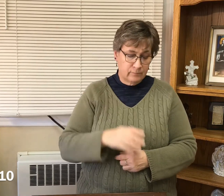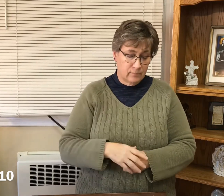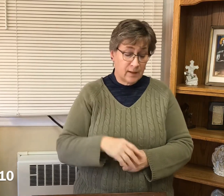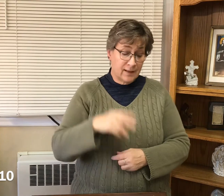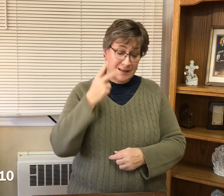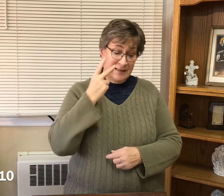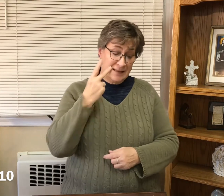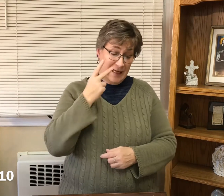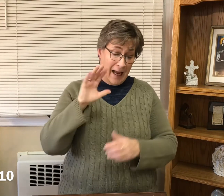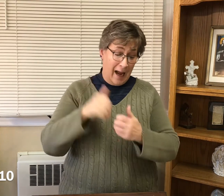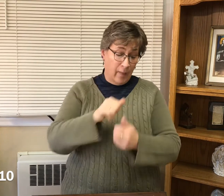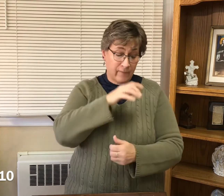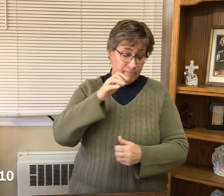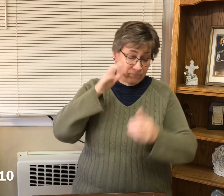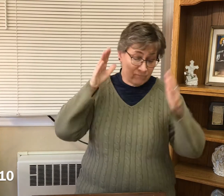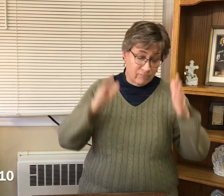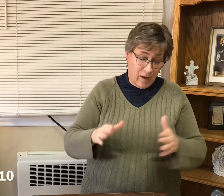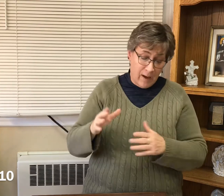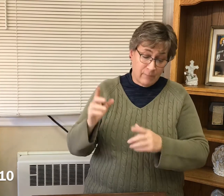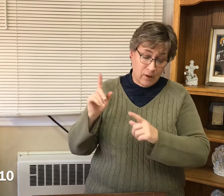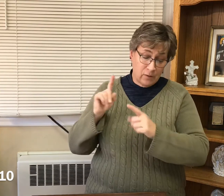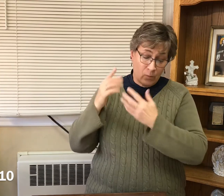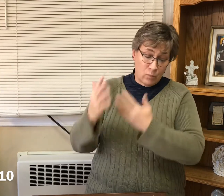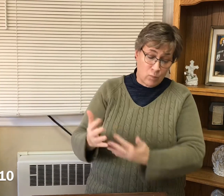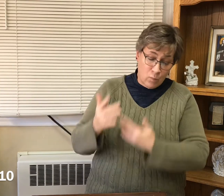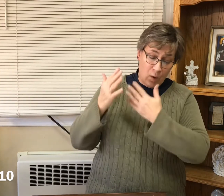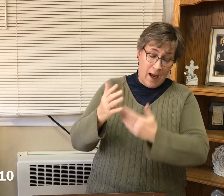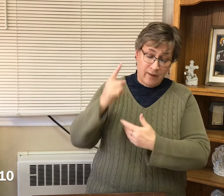See how the farmer waits for the precious fruit of the earth.